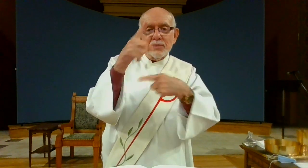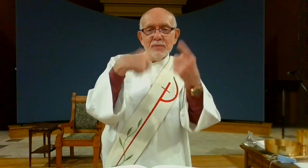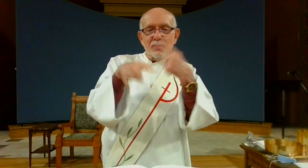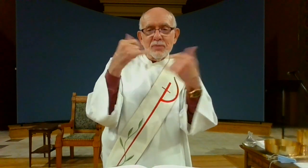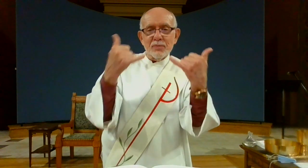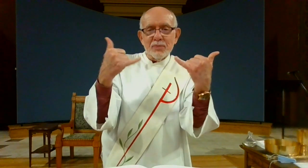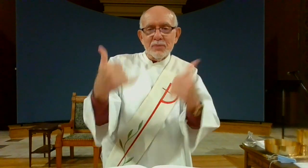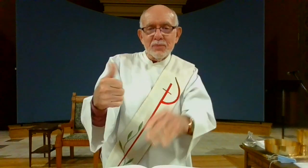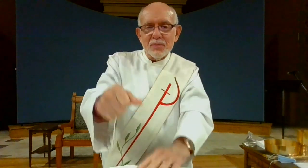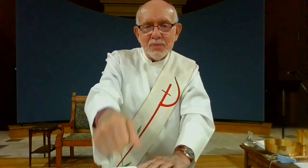to John